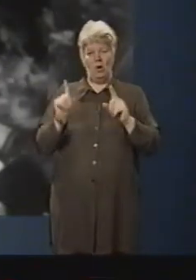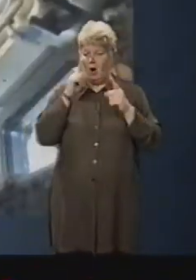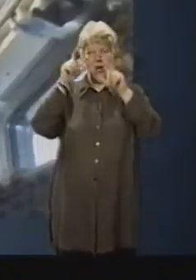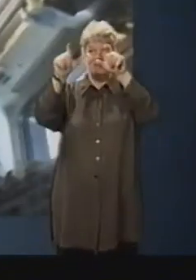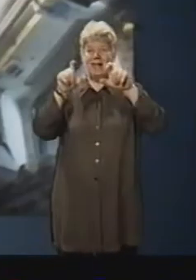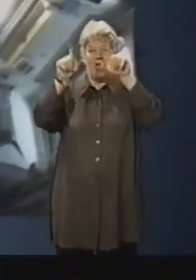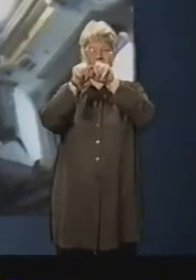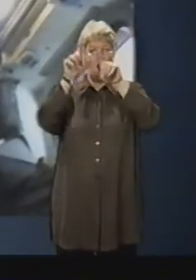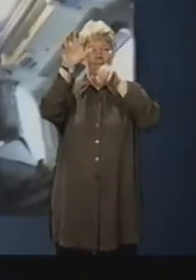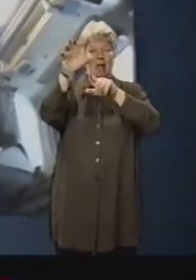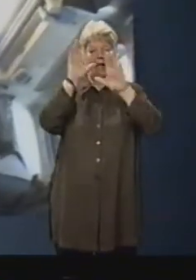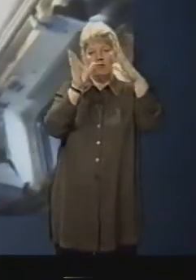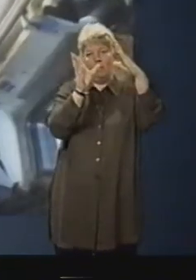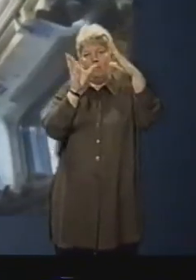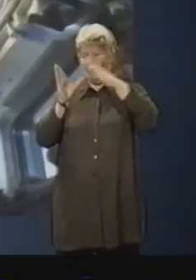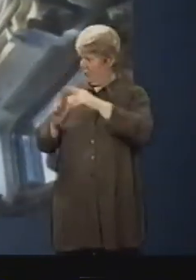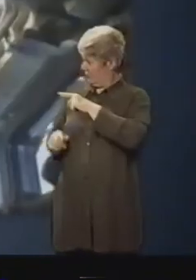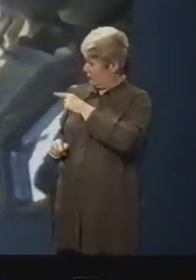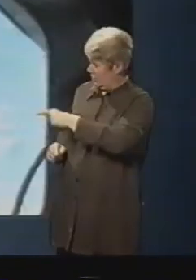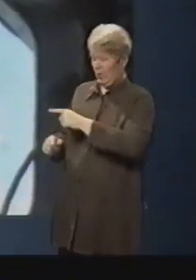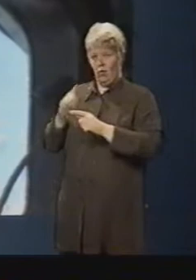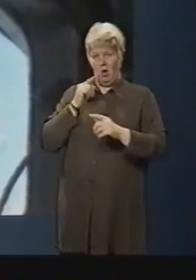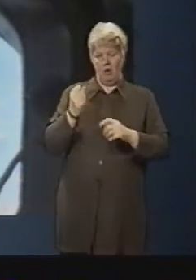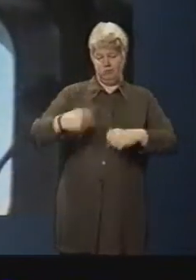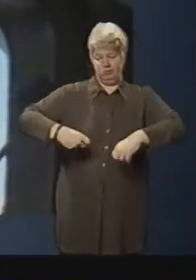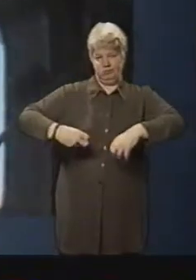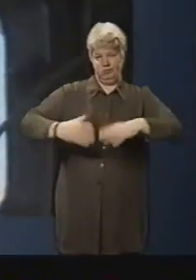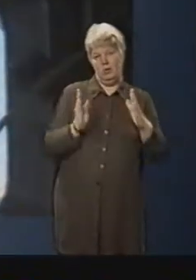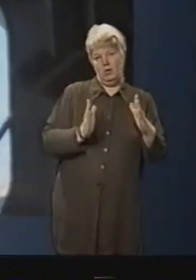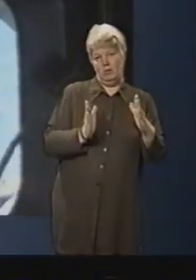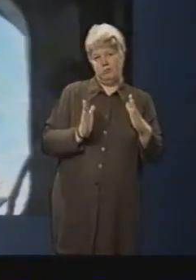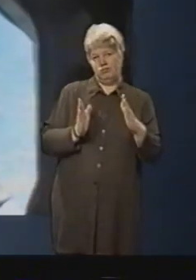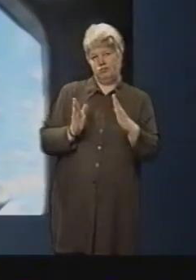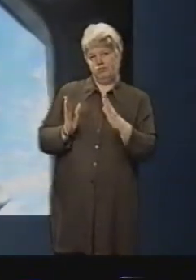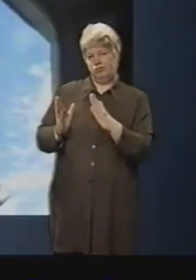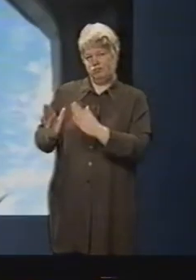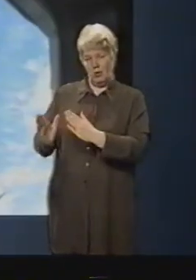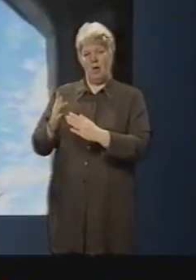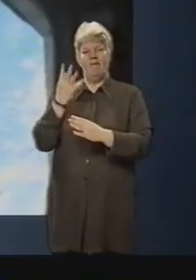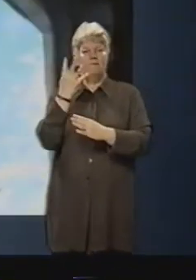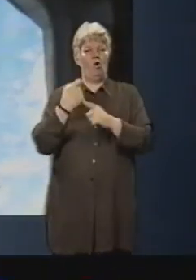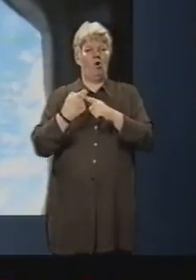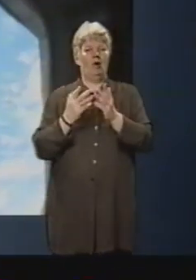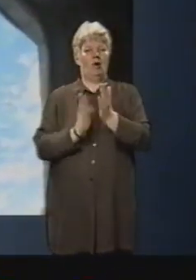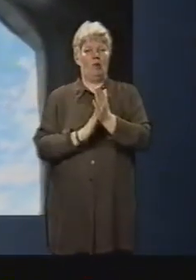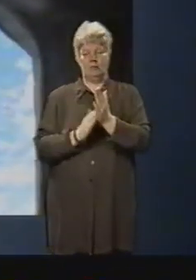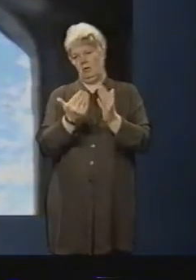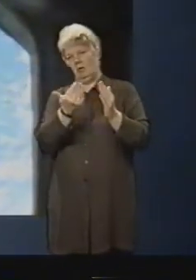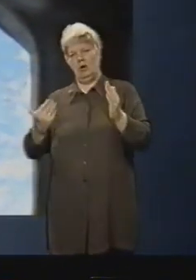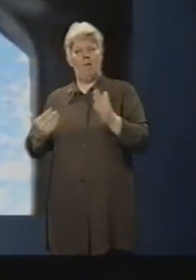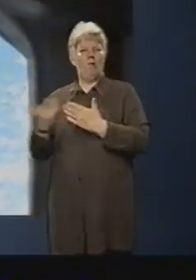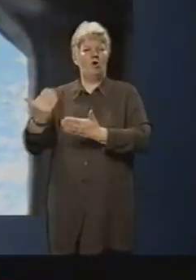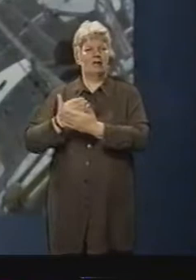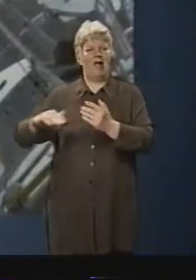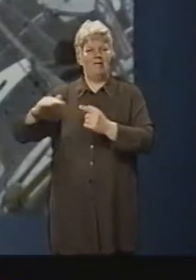And so, Commander James Wetherby fires up the shuttle's thrusters, pushing the whole space station to a safer orbit, four kilometres